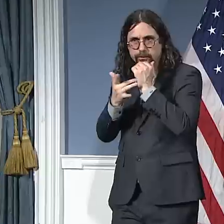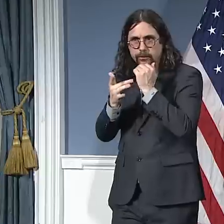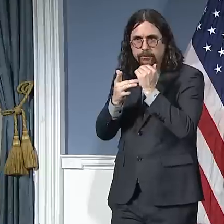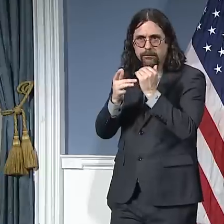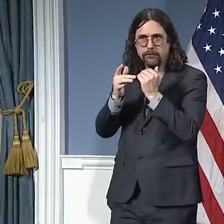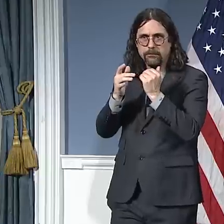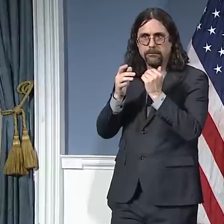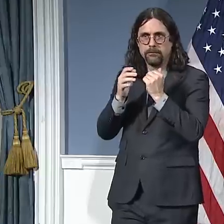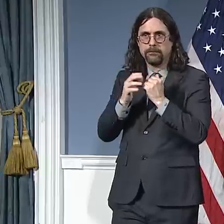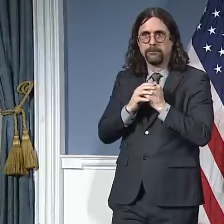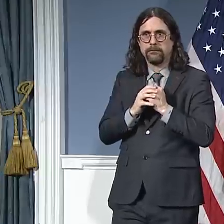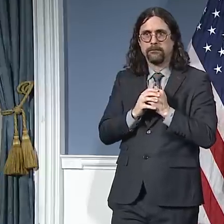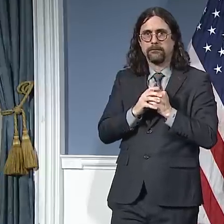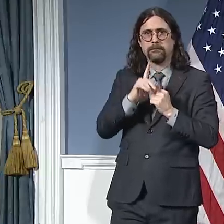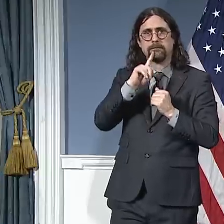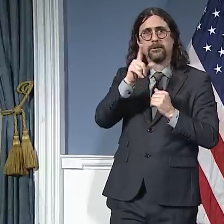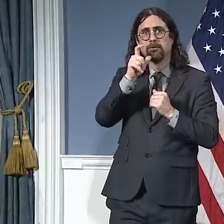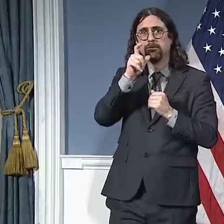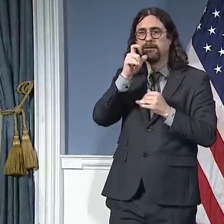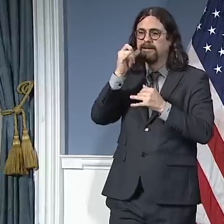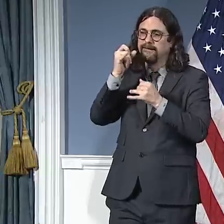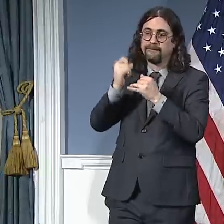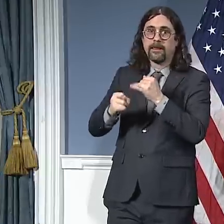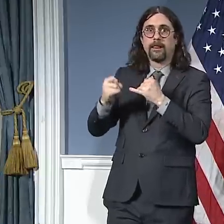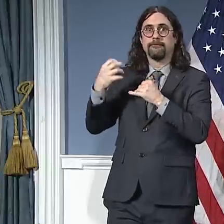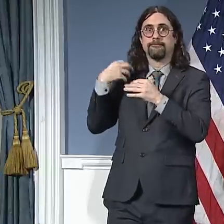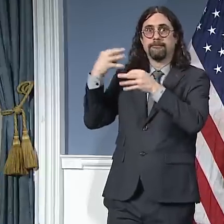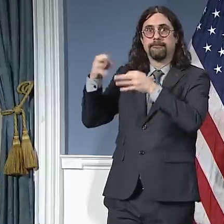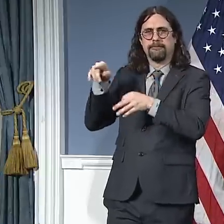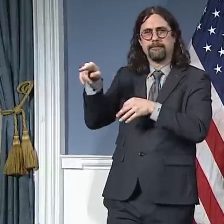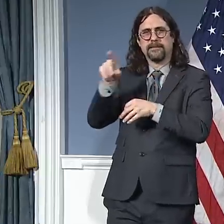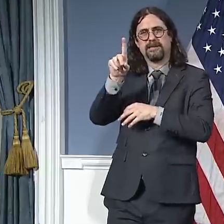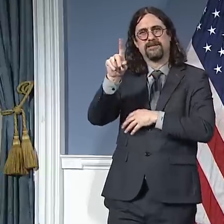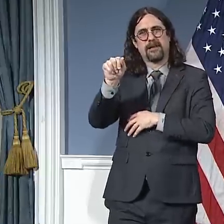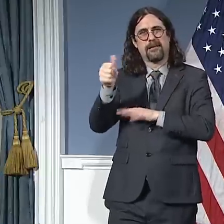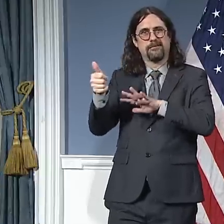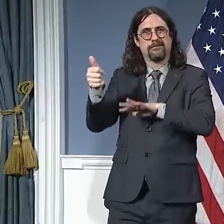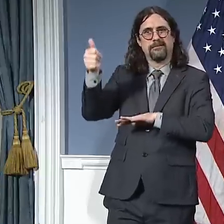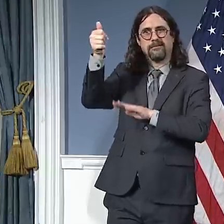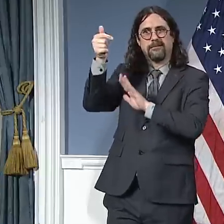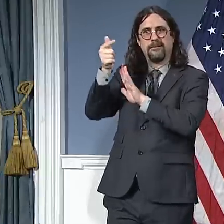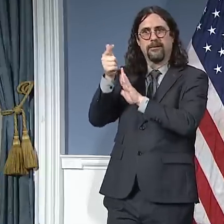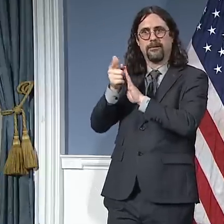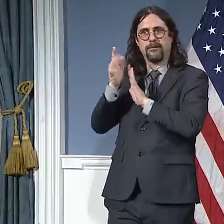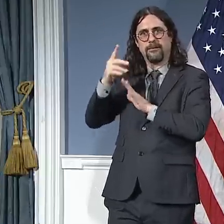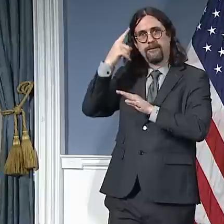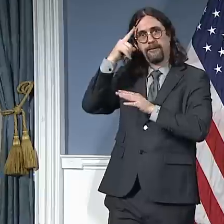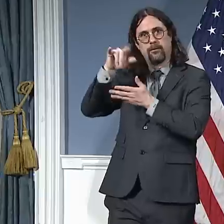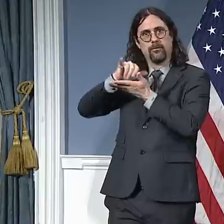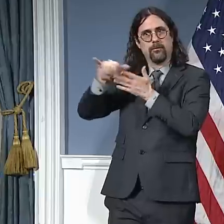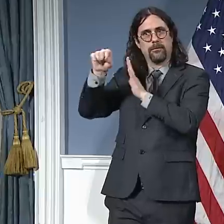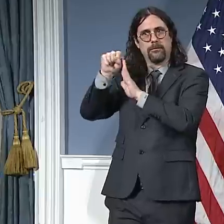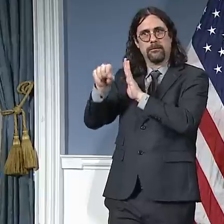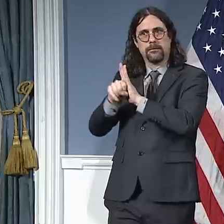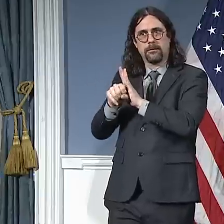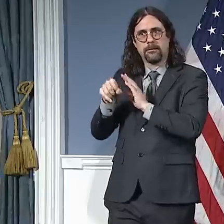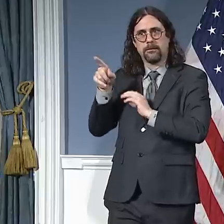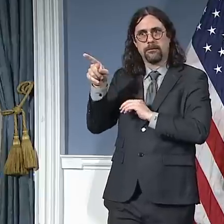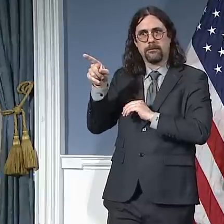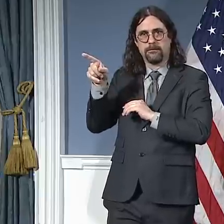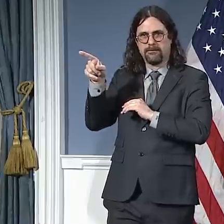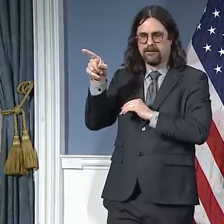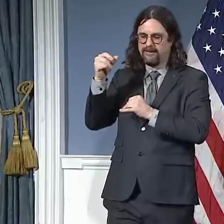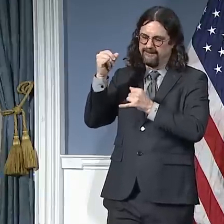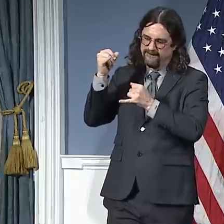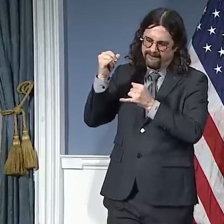we have five DAs. Each has their own view on the specifics. All of them are united, as are we, as is the police commissioner. I am, certainly,